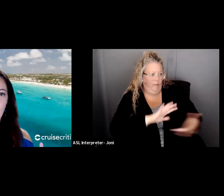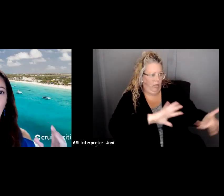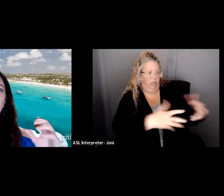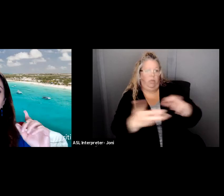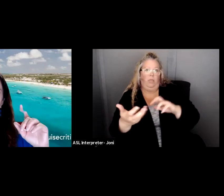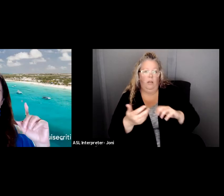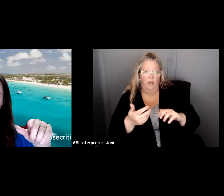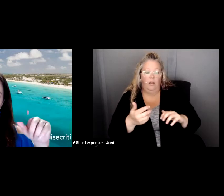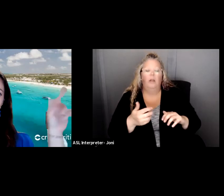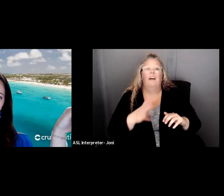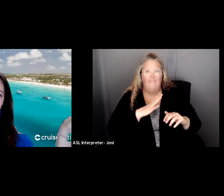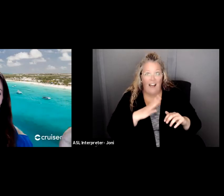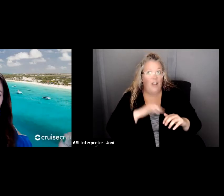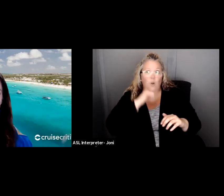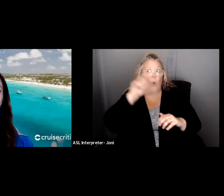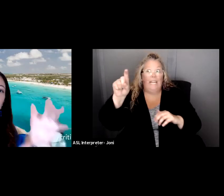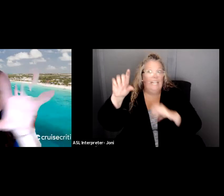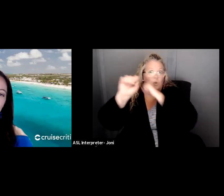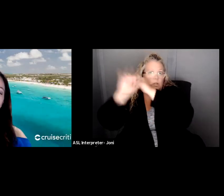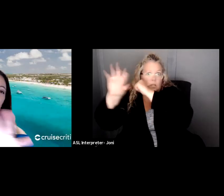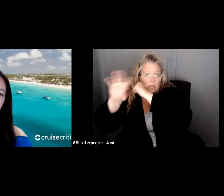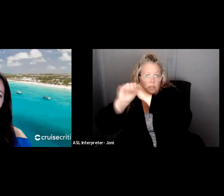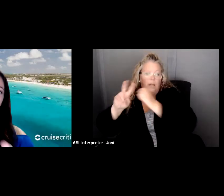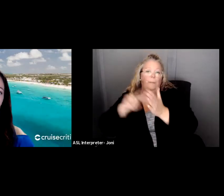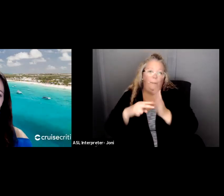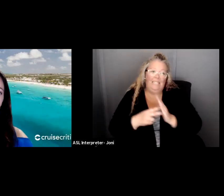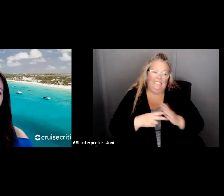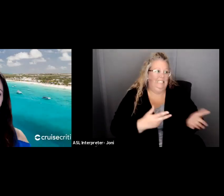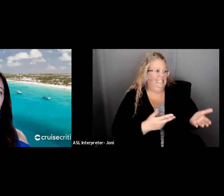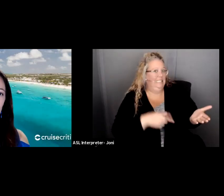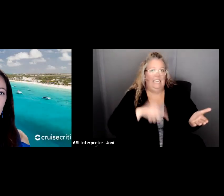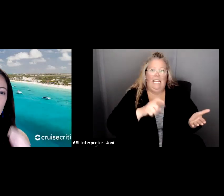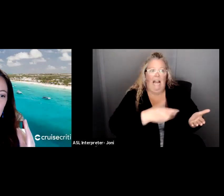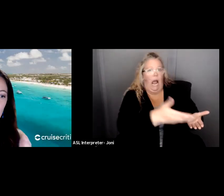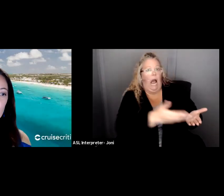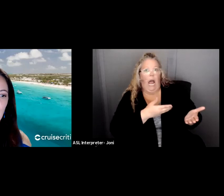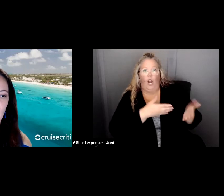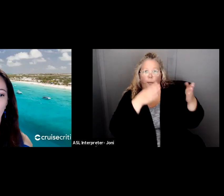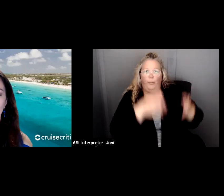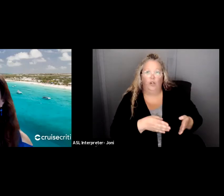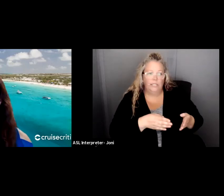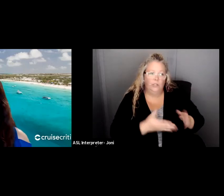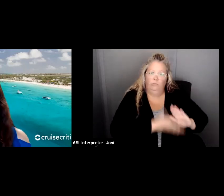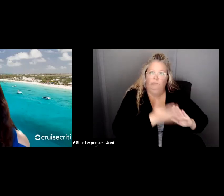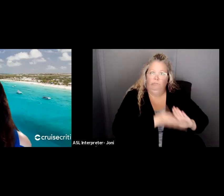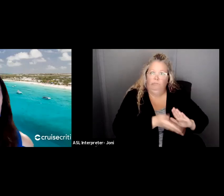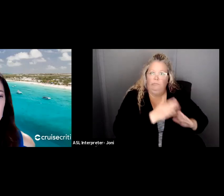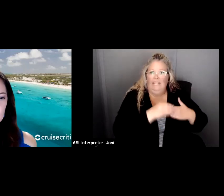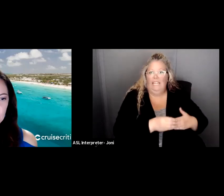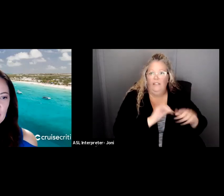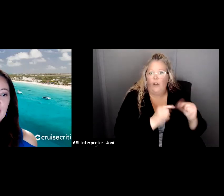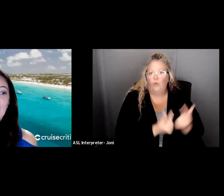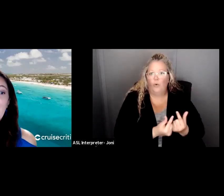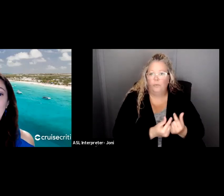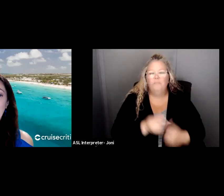marketing. You need to hire somebody well. So that's what this SWOT analysis will lead you to something very practical. All right.